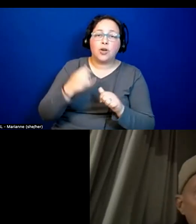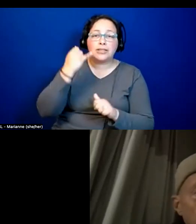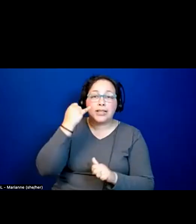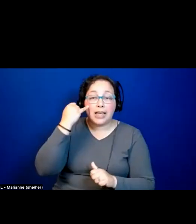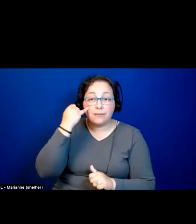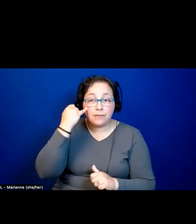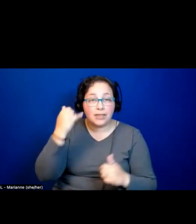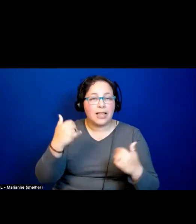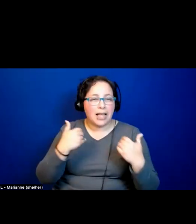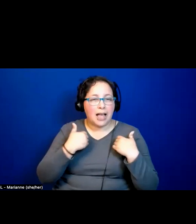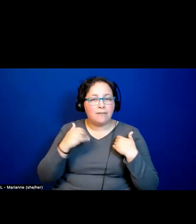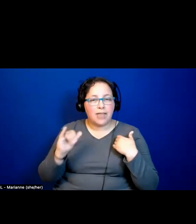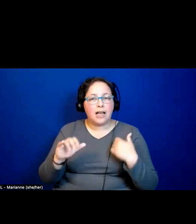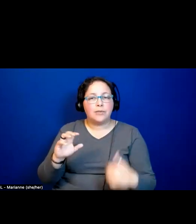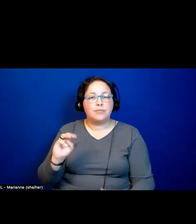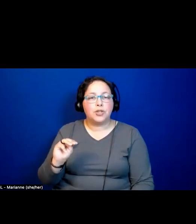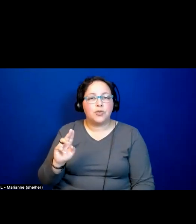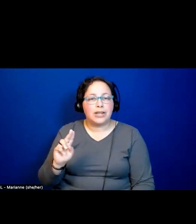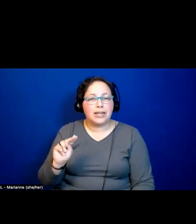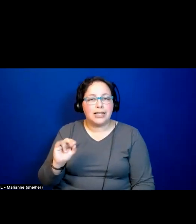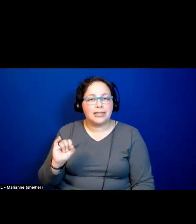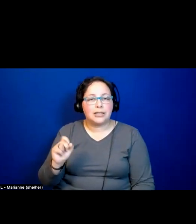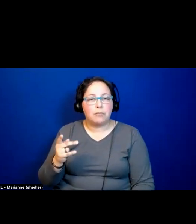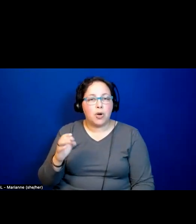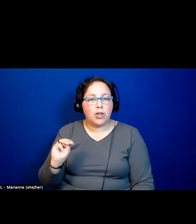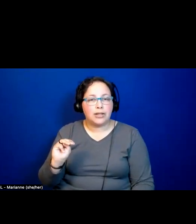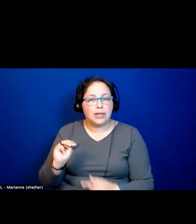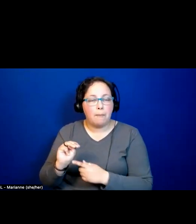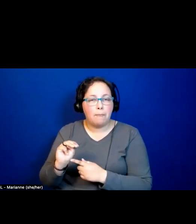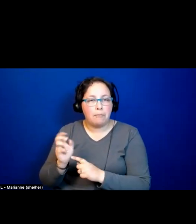that in, in some ways it has to,